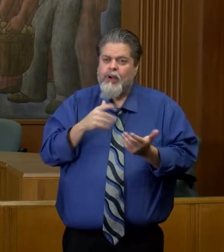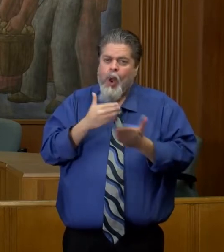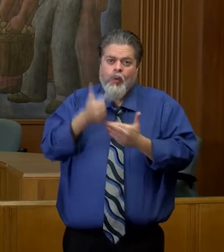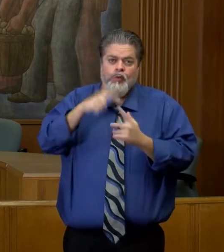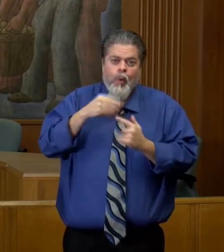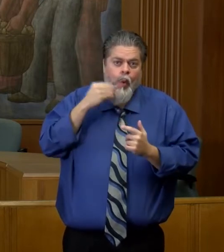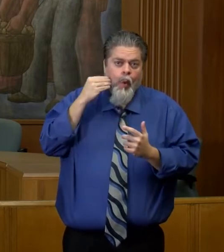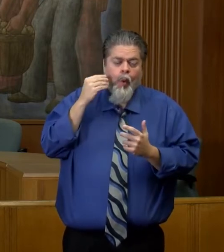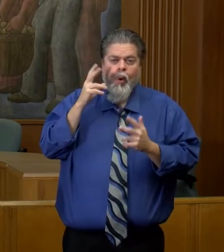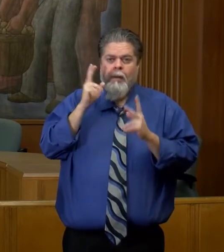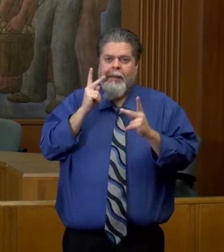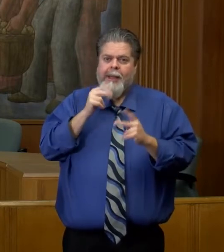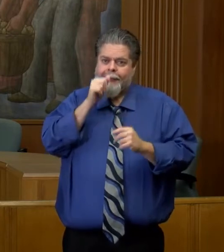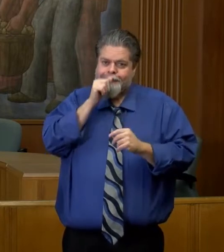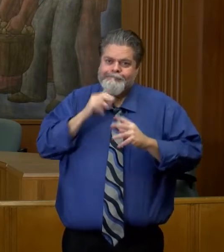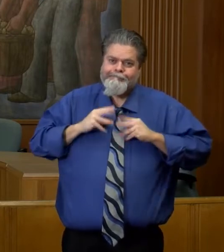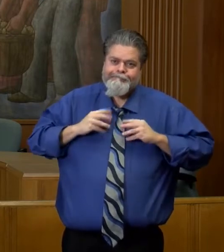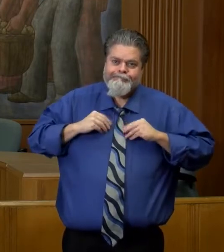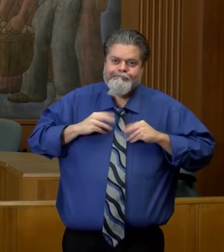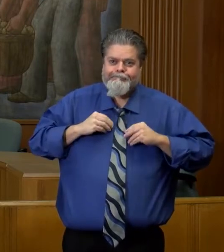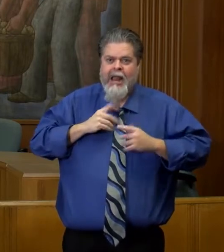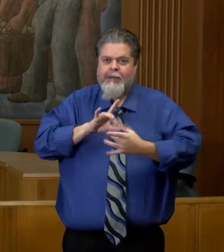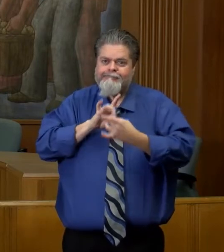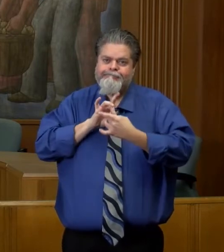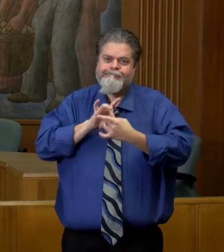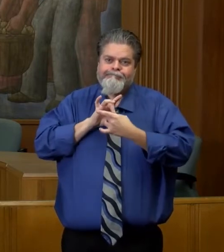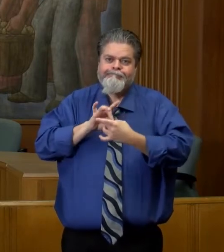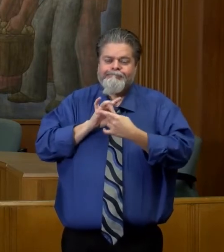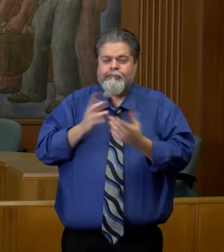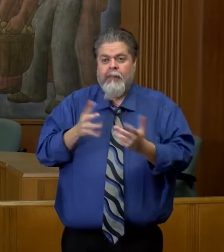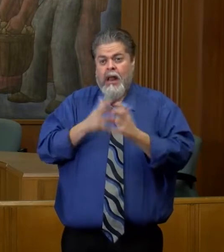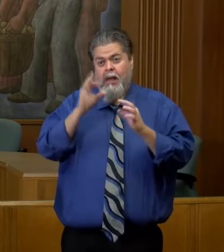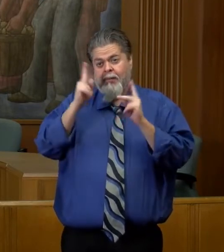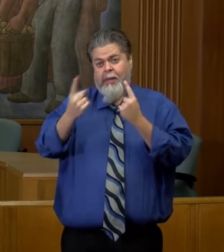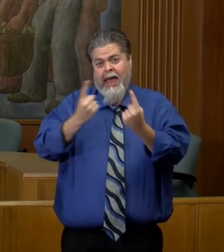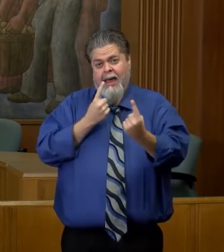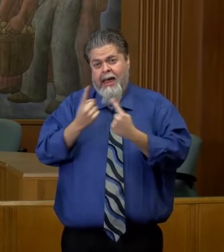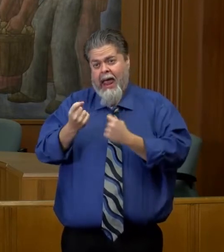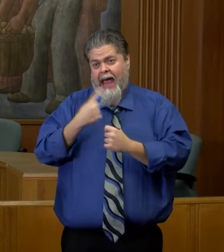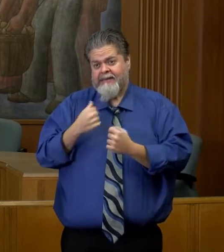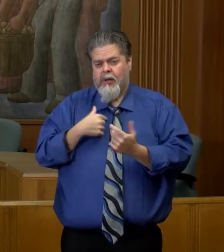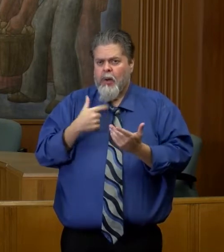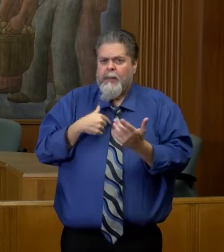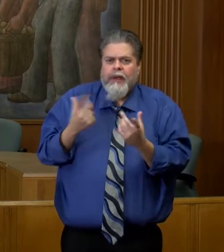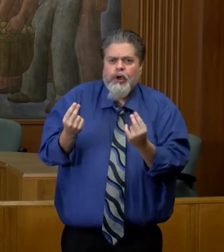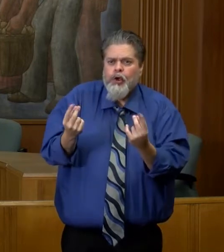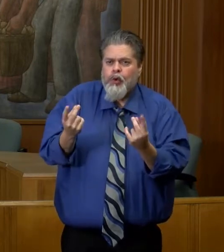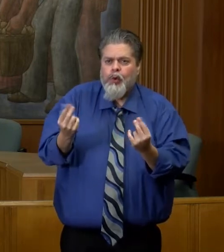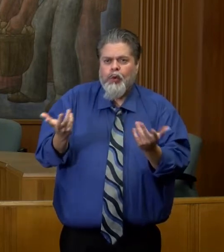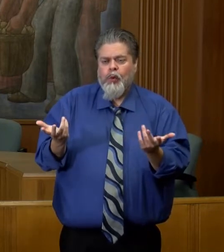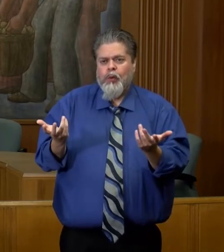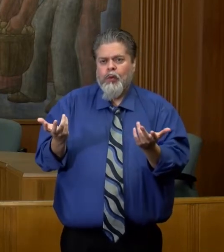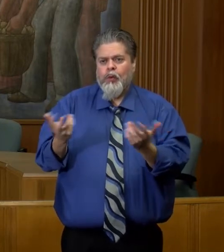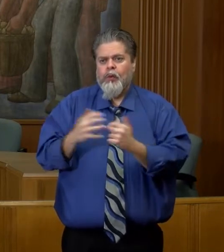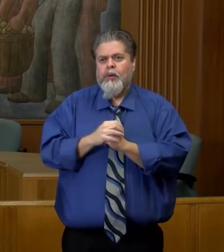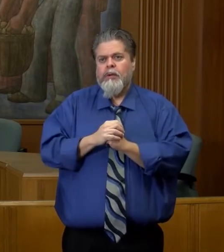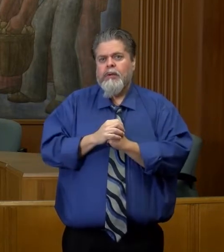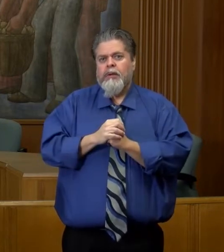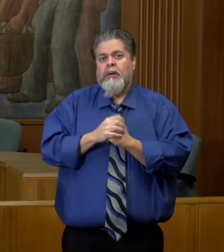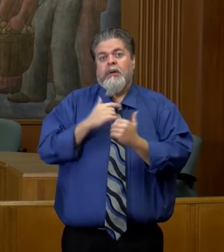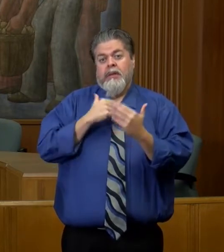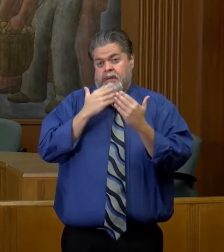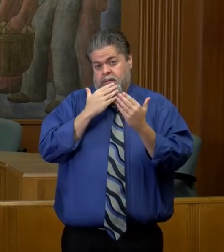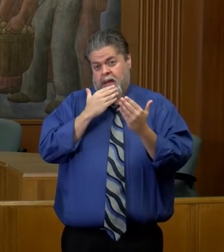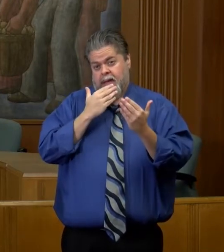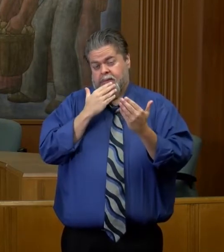working to achieve that as well. A lot of people come to us asking, you know, what can I do? And a thanks